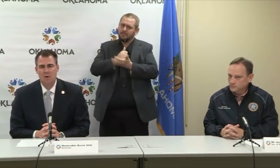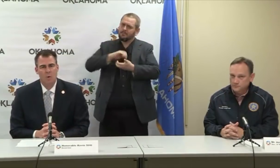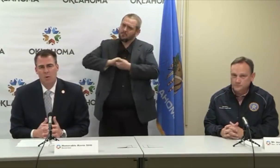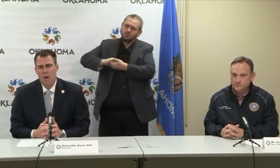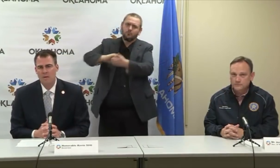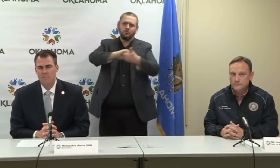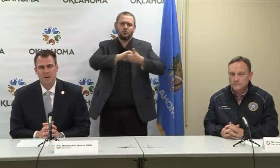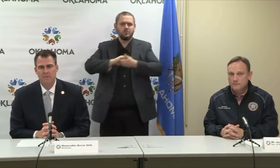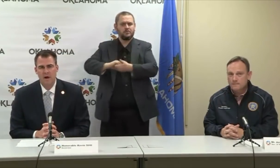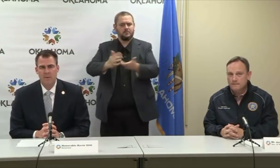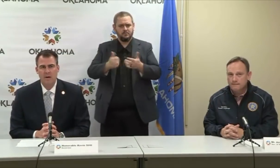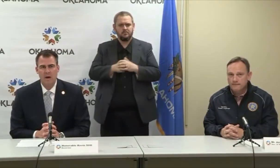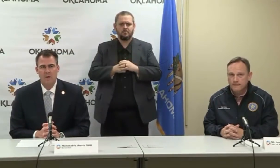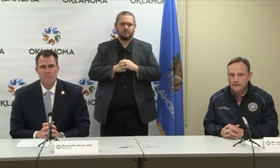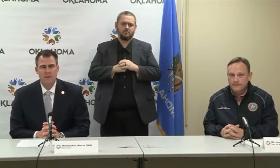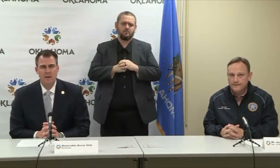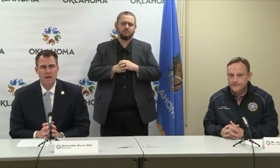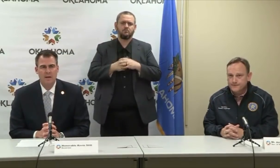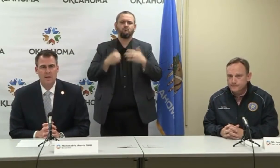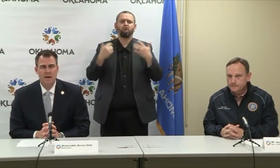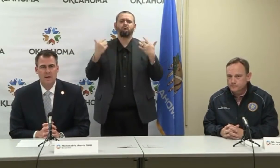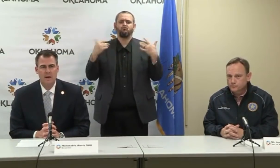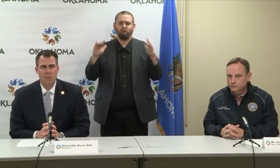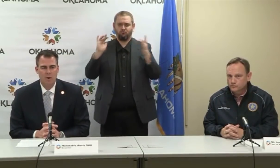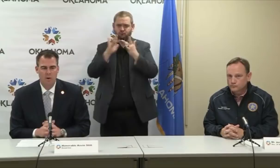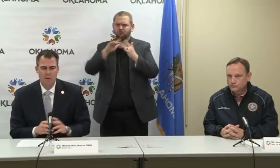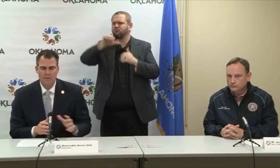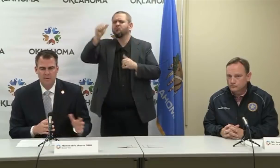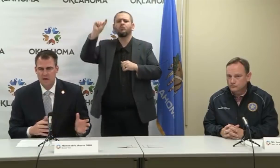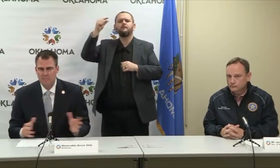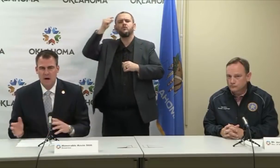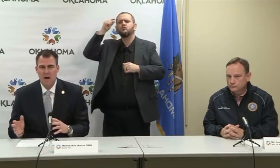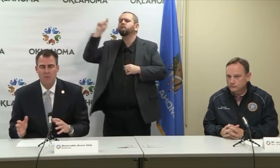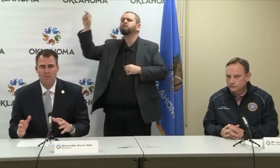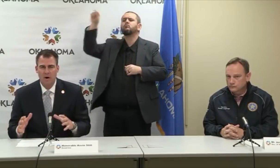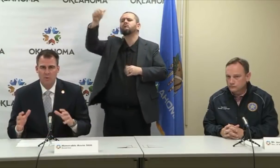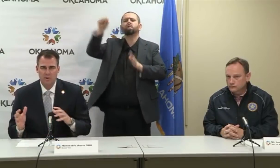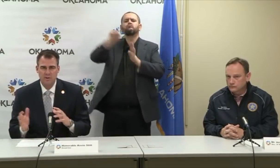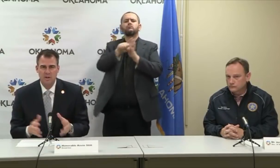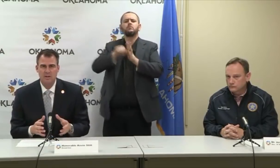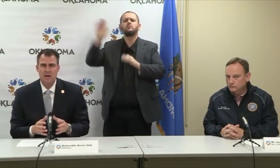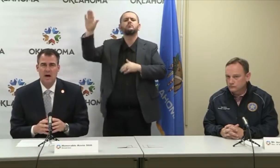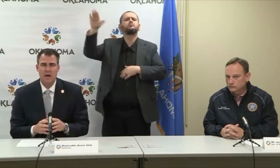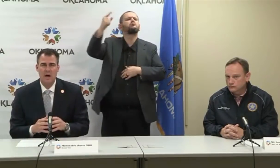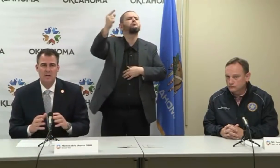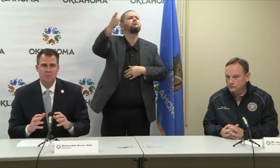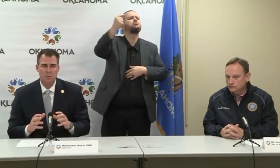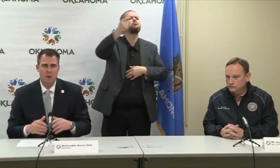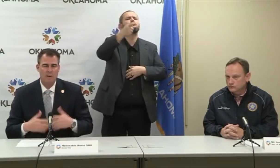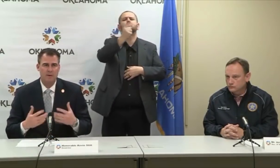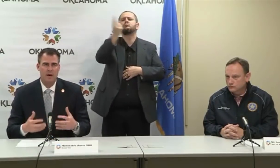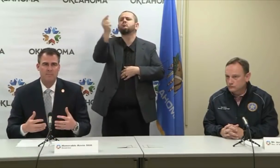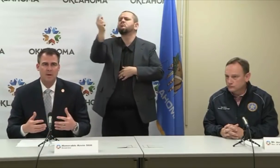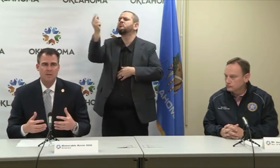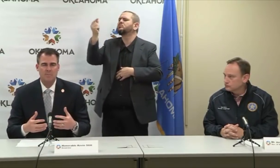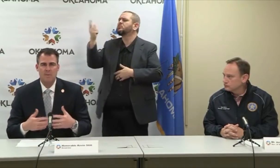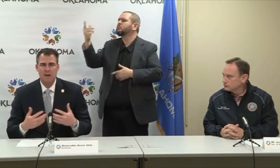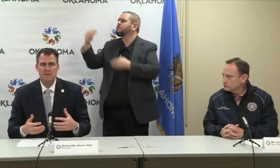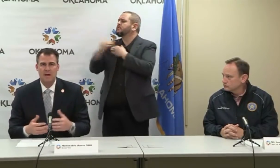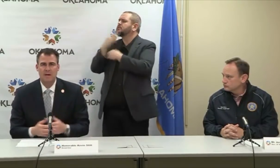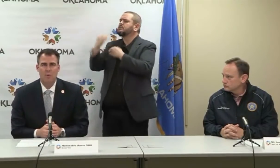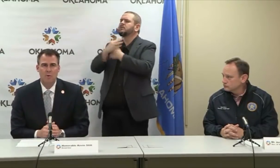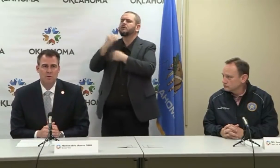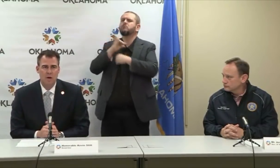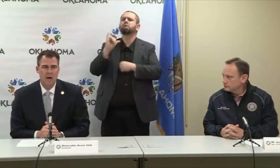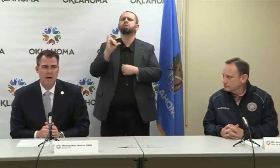So we're right in the middle of that right now. And we're, at the same time, we're following the CDC guidelines. We ramped up some of